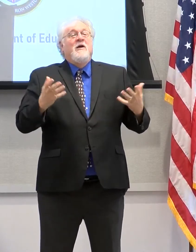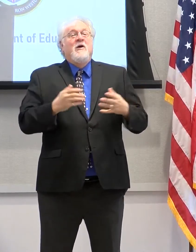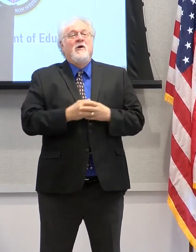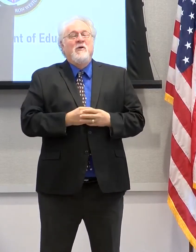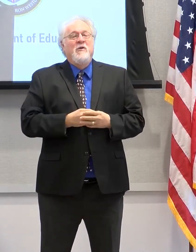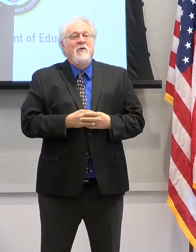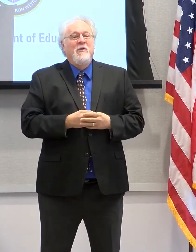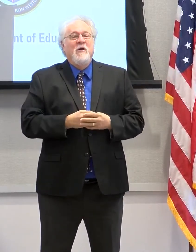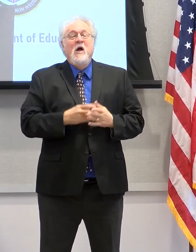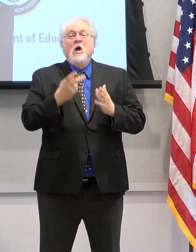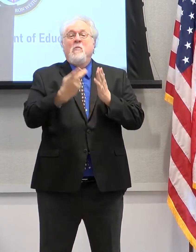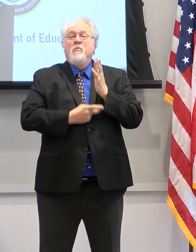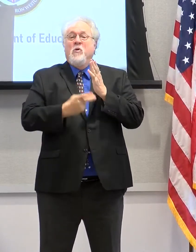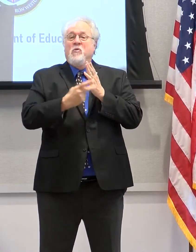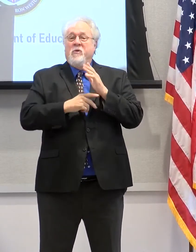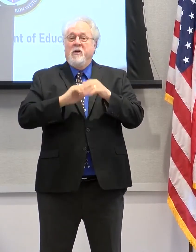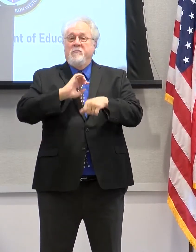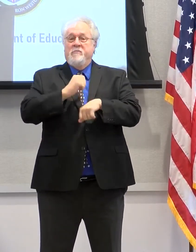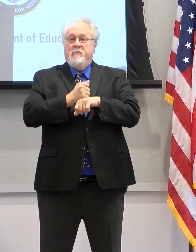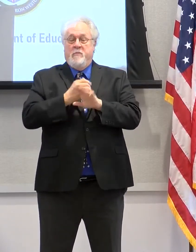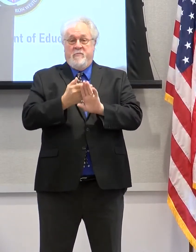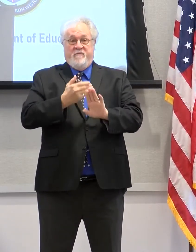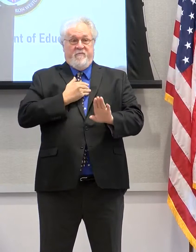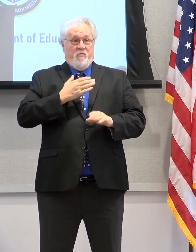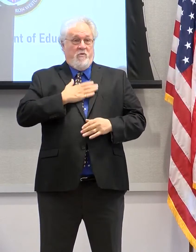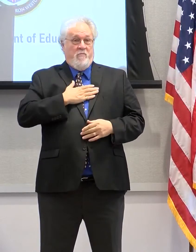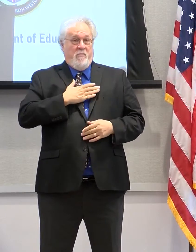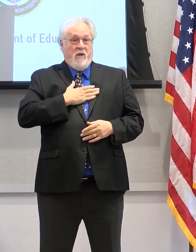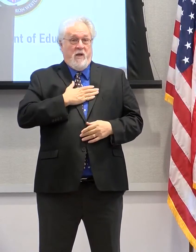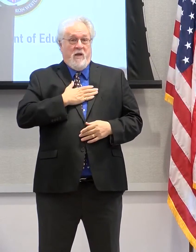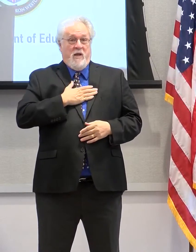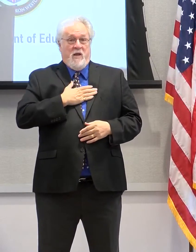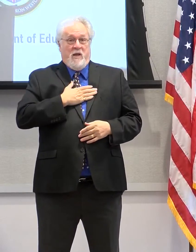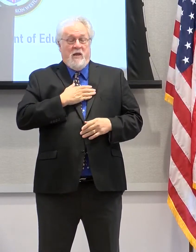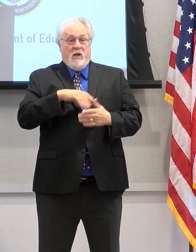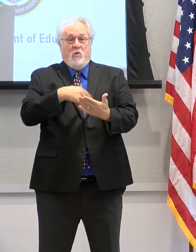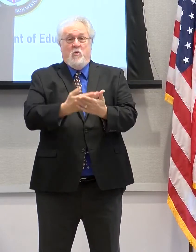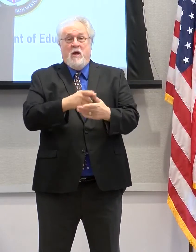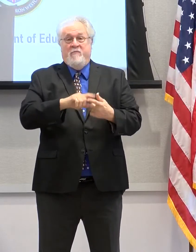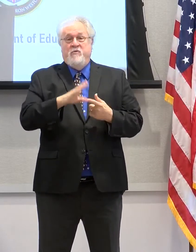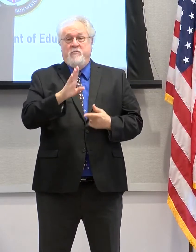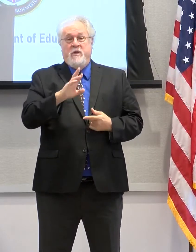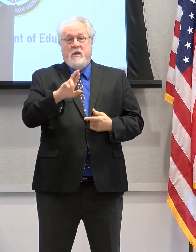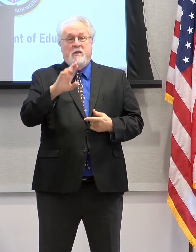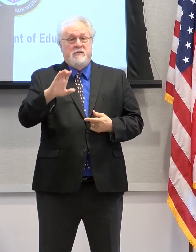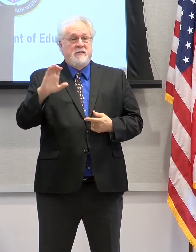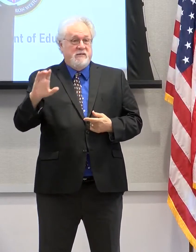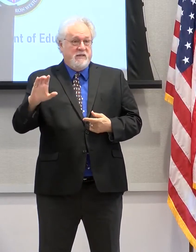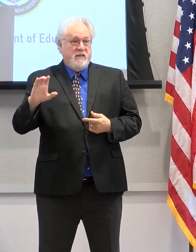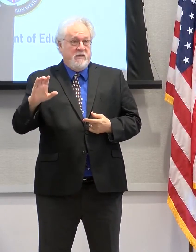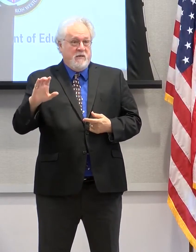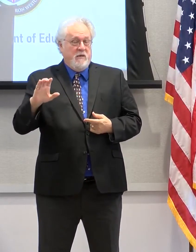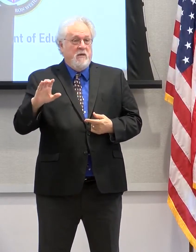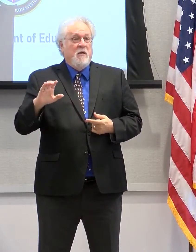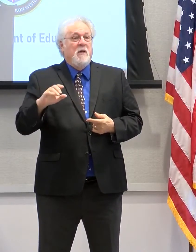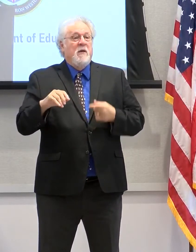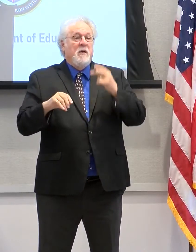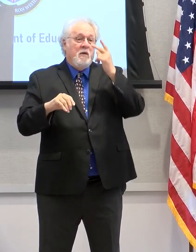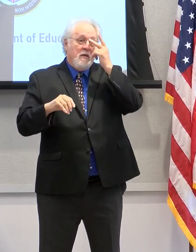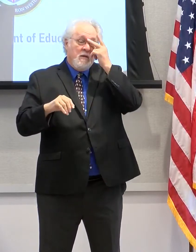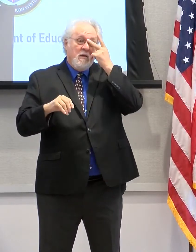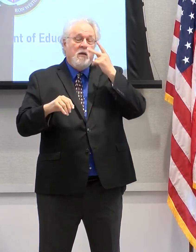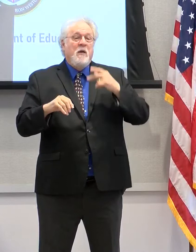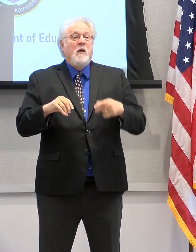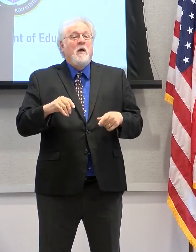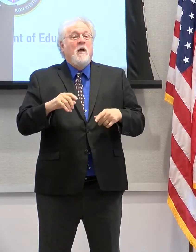This program was developed prior to my getting to Baton Rouge Community College. I think Dr. Larissa Steyer, what the chancellor